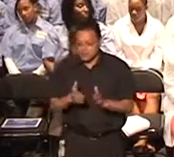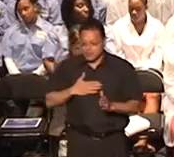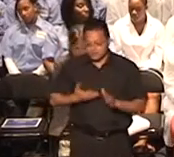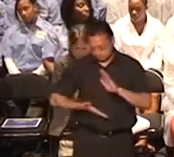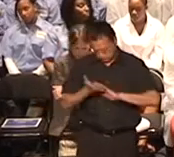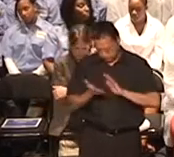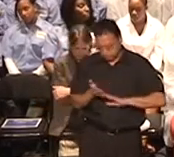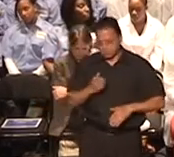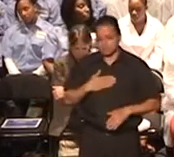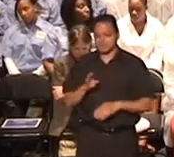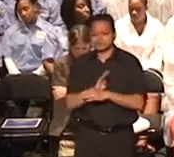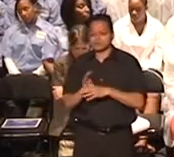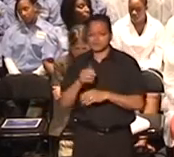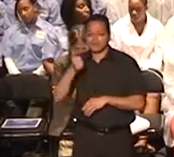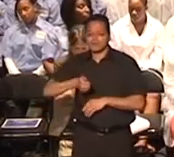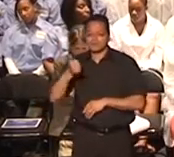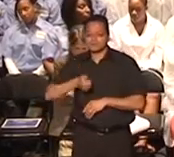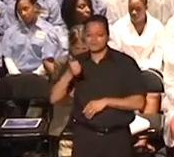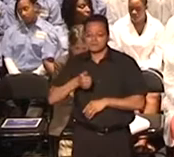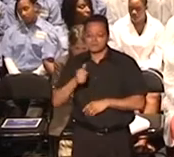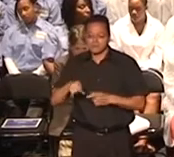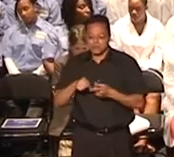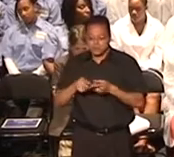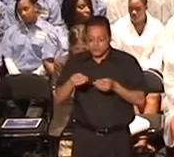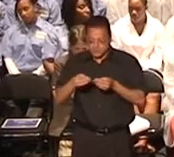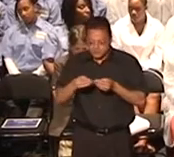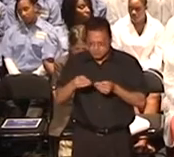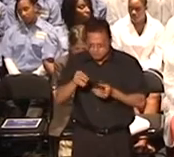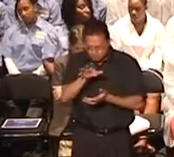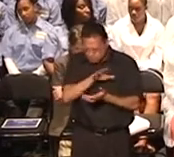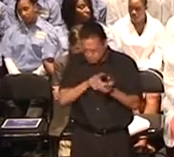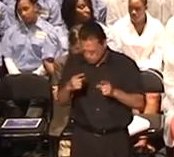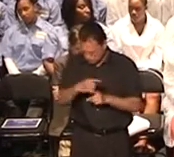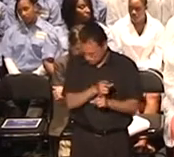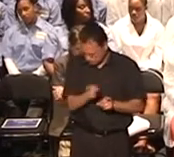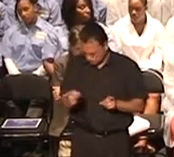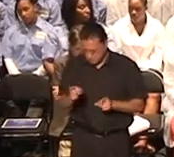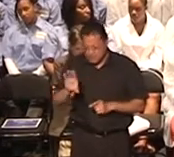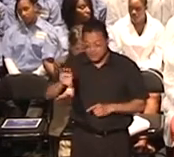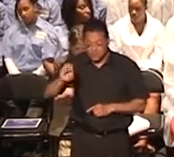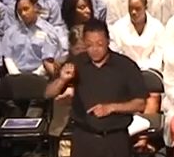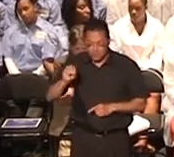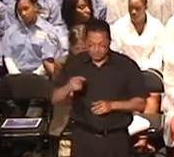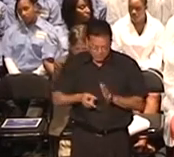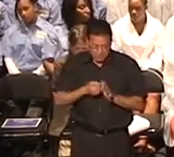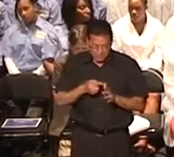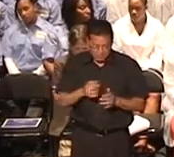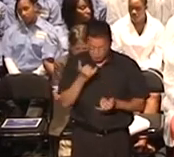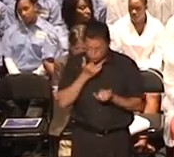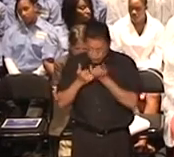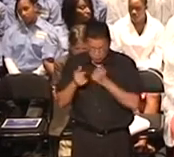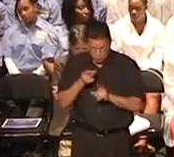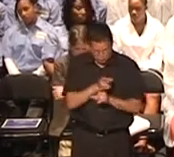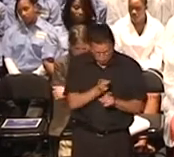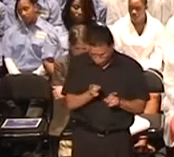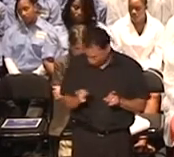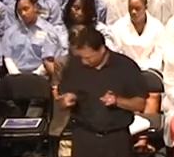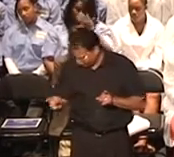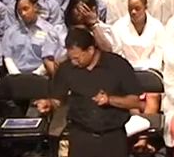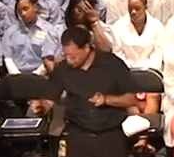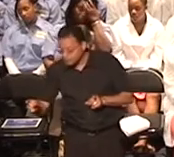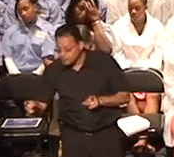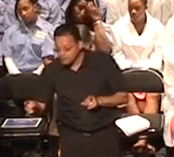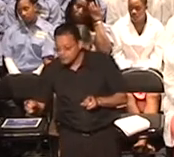to run my business every day when I lose my way and CEOs lose their way we make mistakes we make wrong decisions